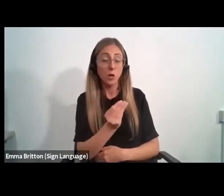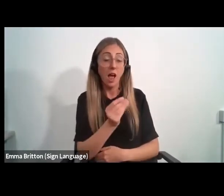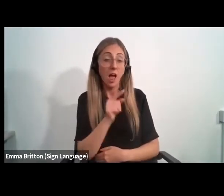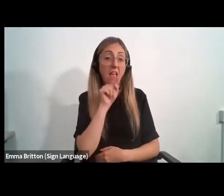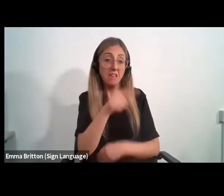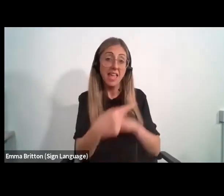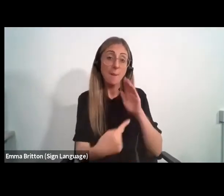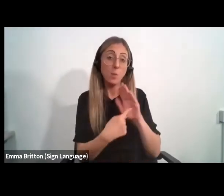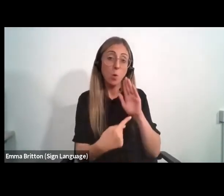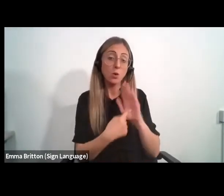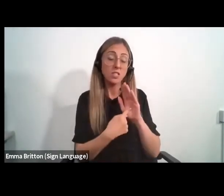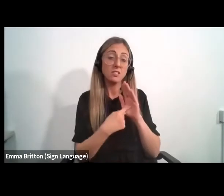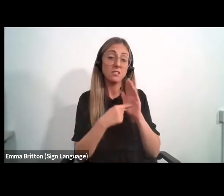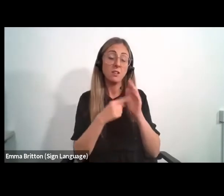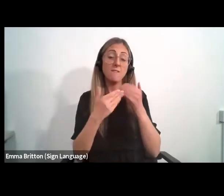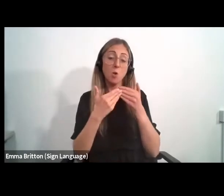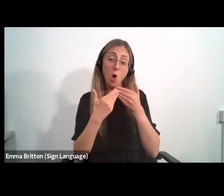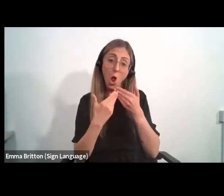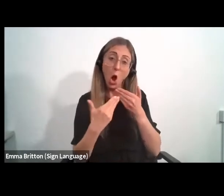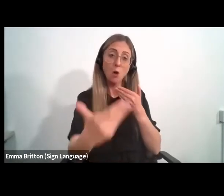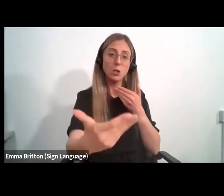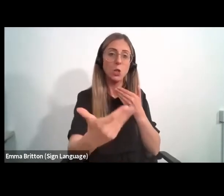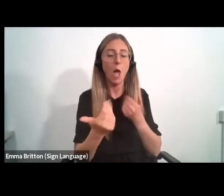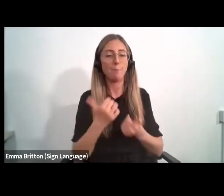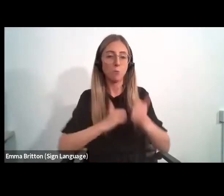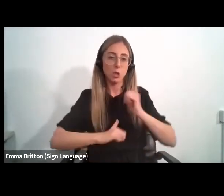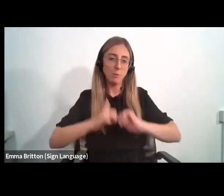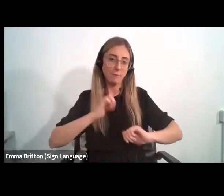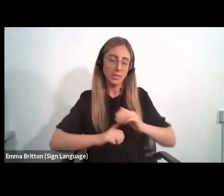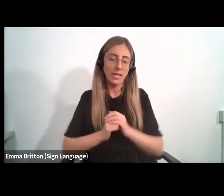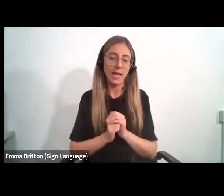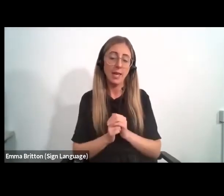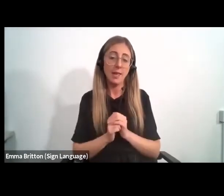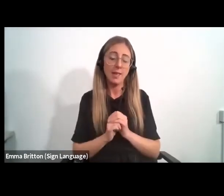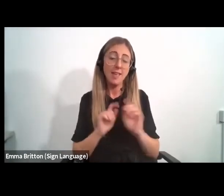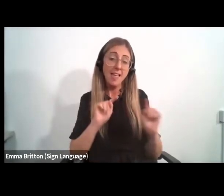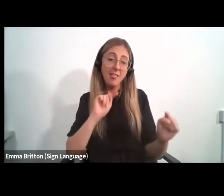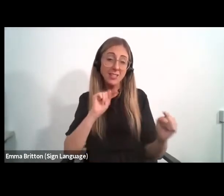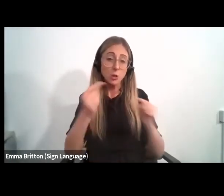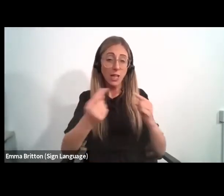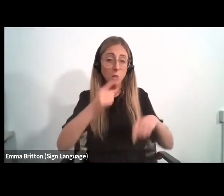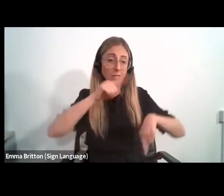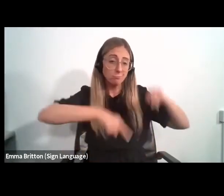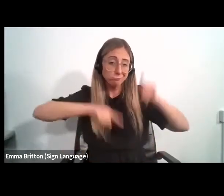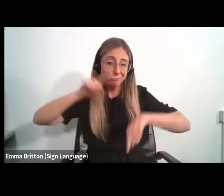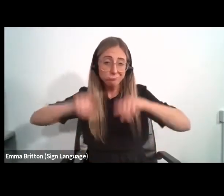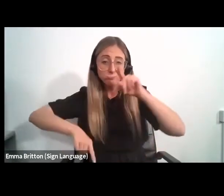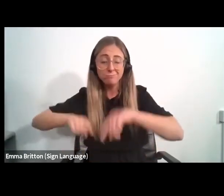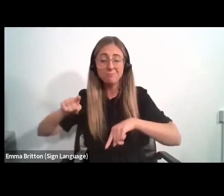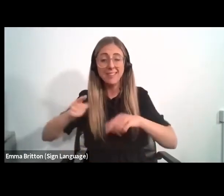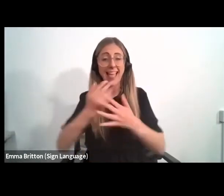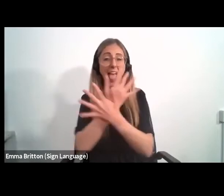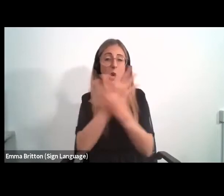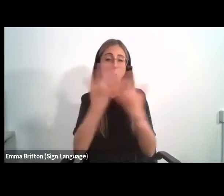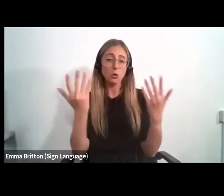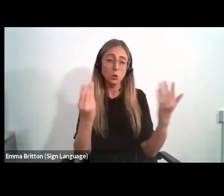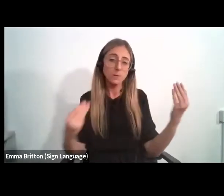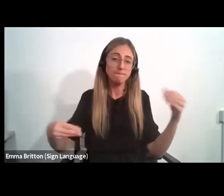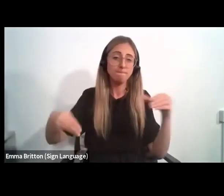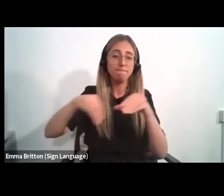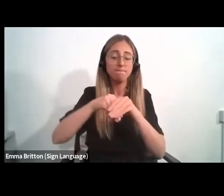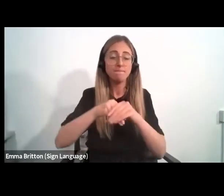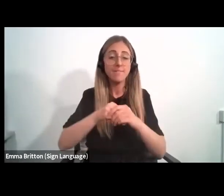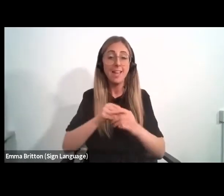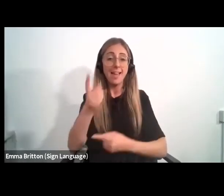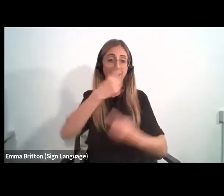essential to long-term prosperity. The challenges are multifaceted. The There are many moving parts. Our wealth,